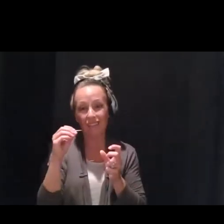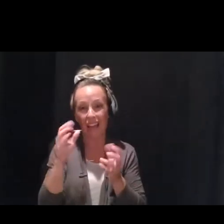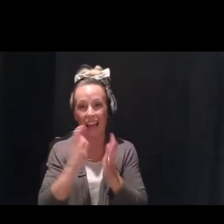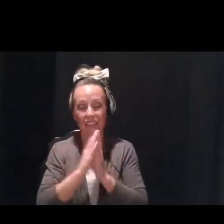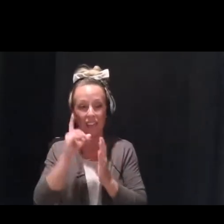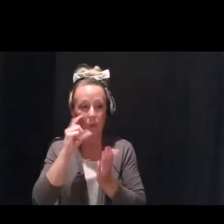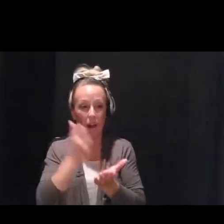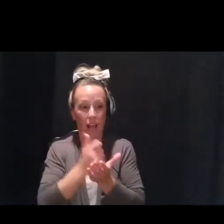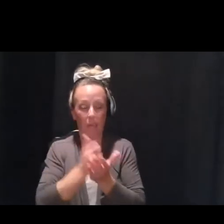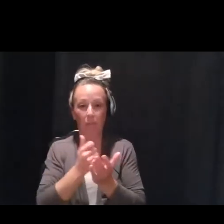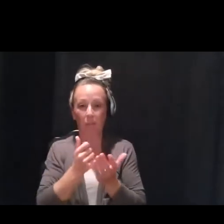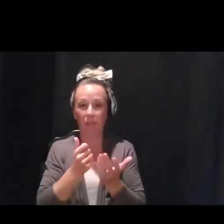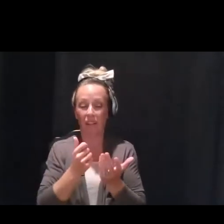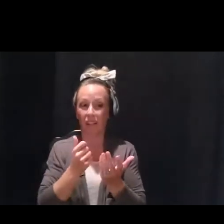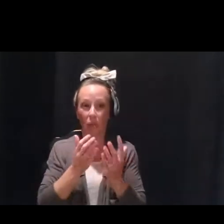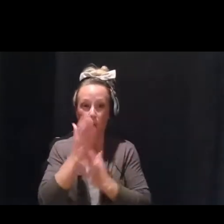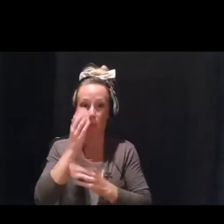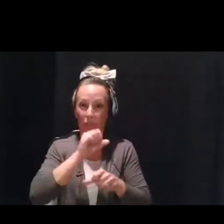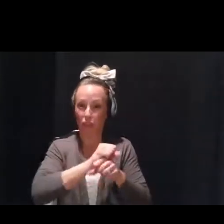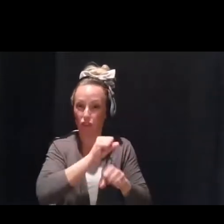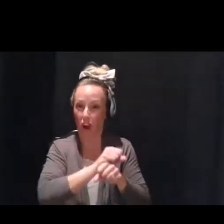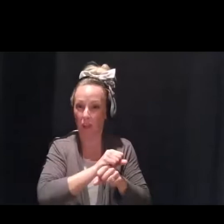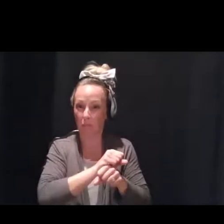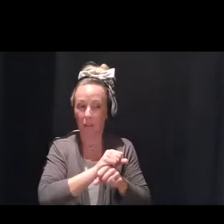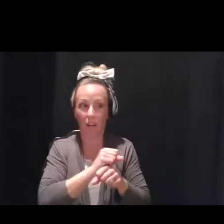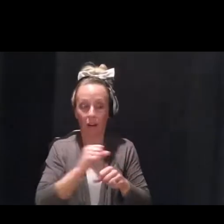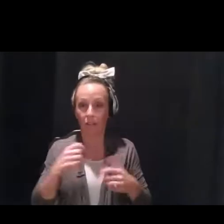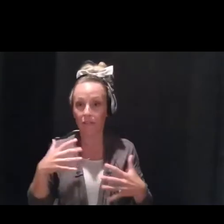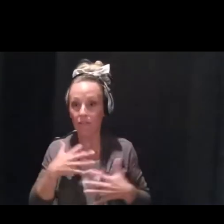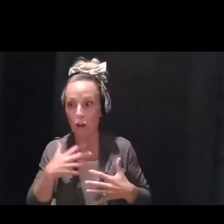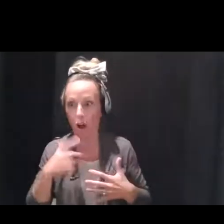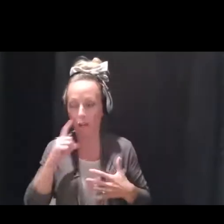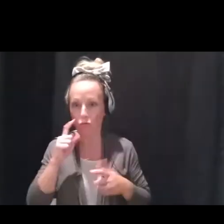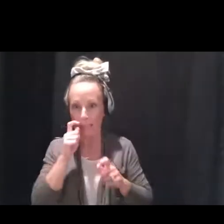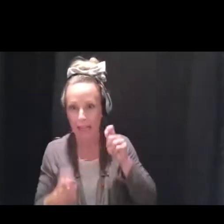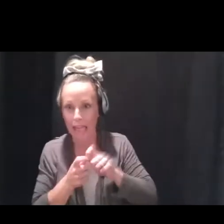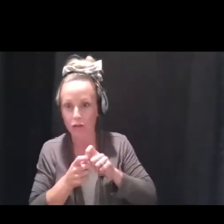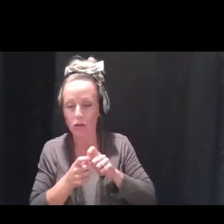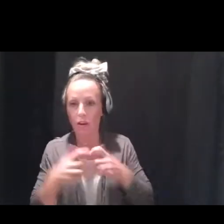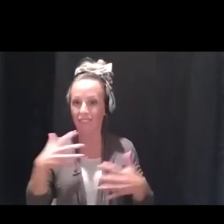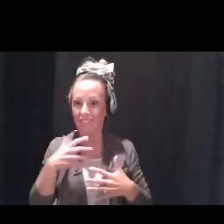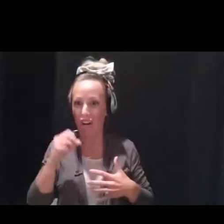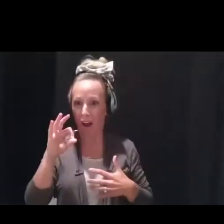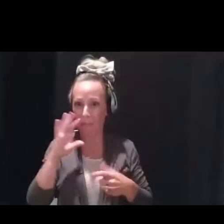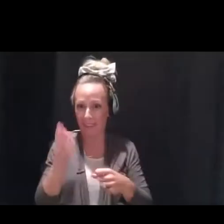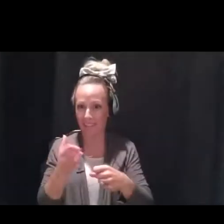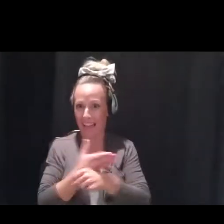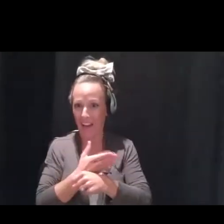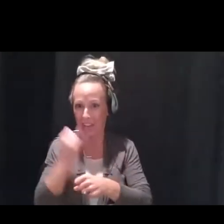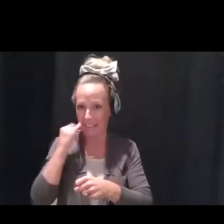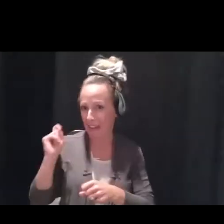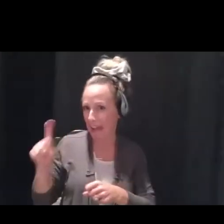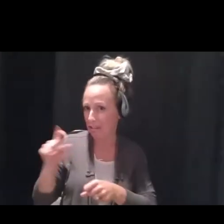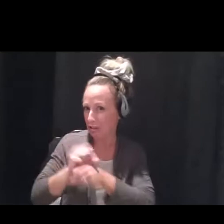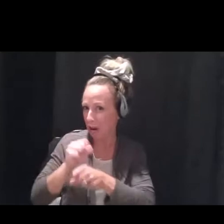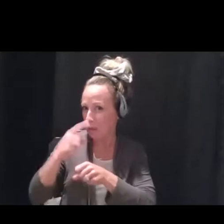There's a fear of retaliation, a fear of being fired, or seeking mental health treatment. It's a significant concern